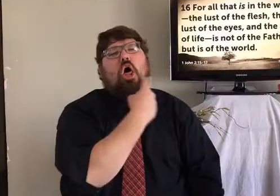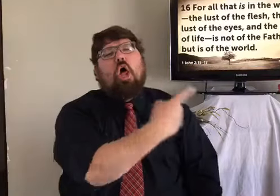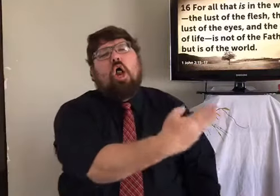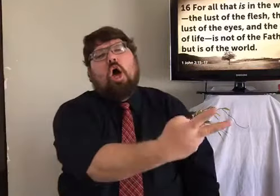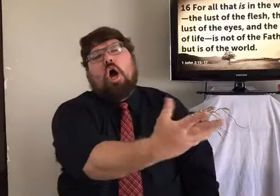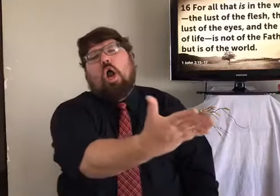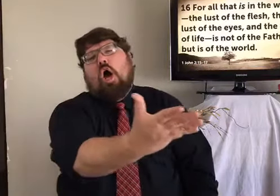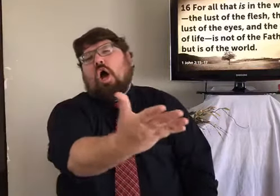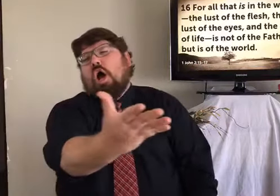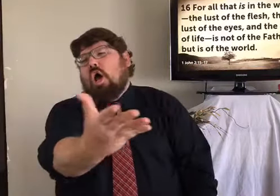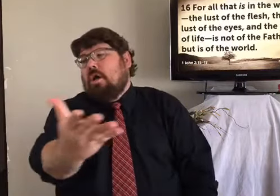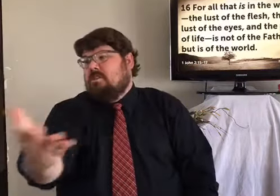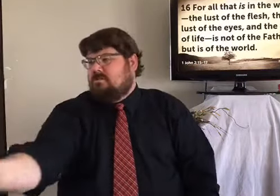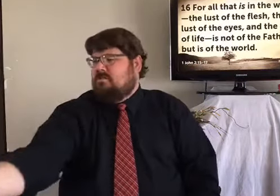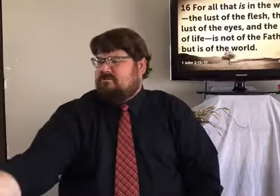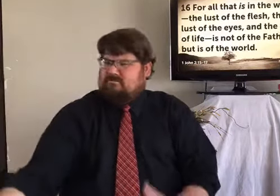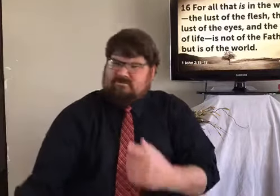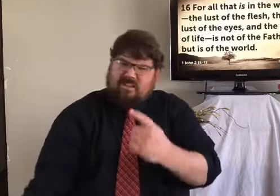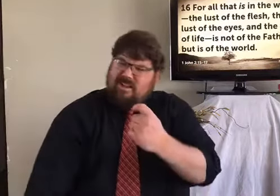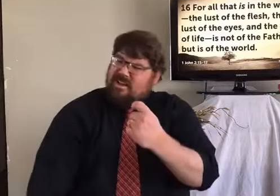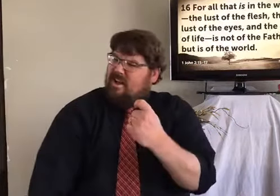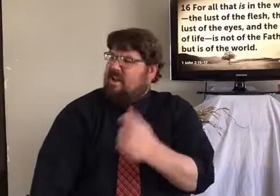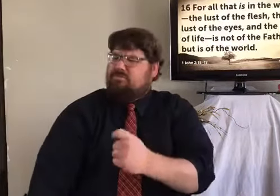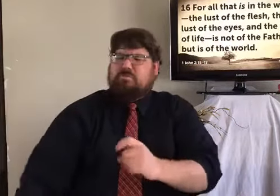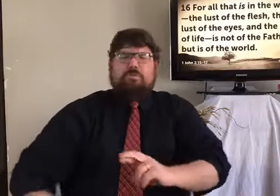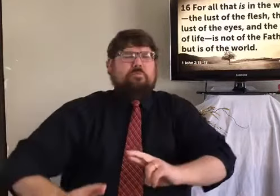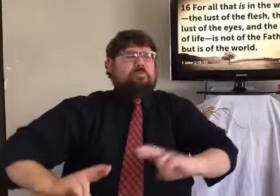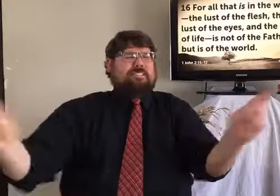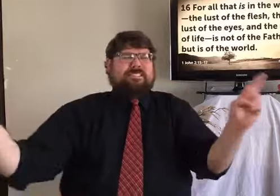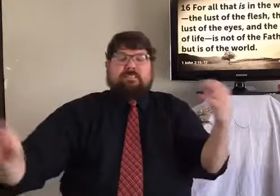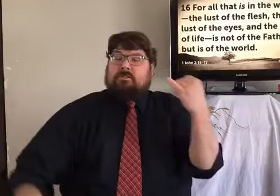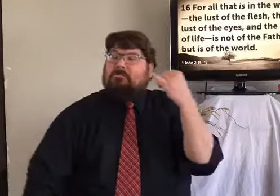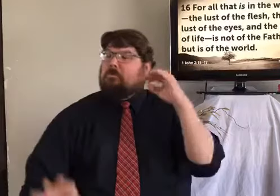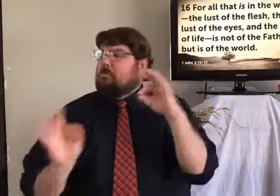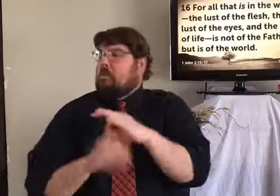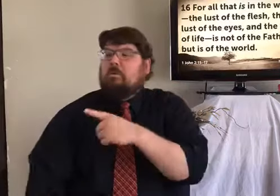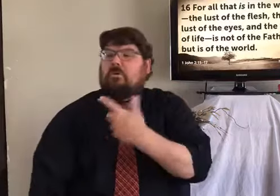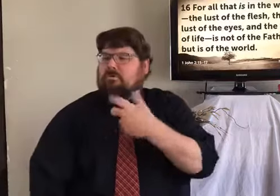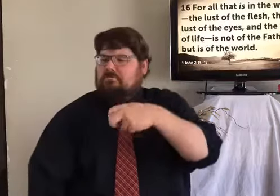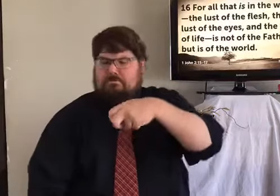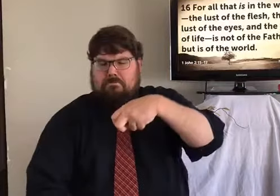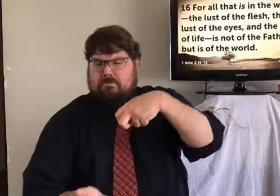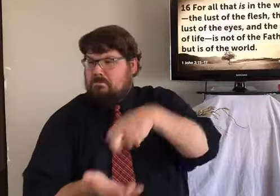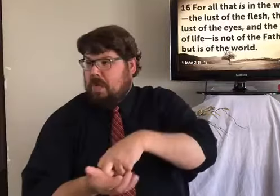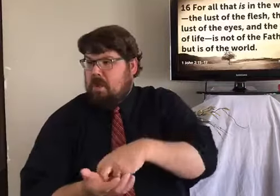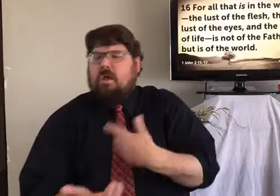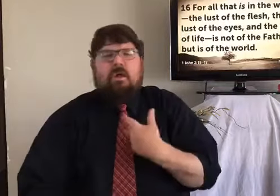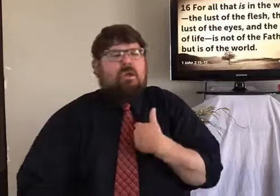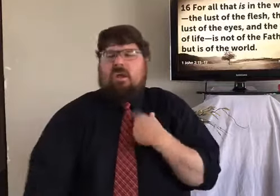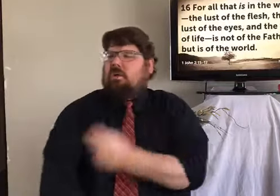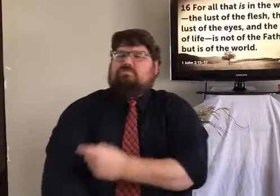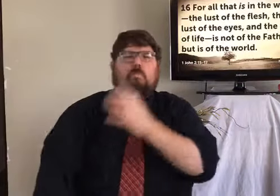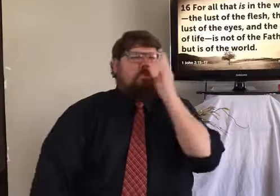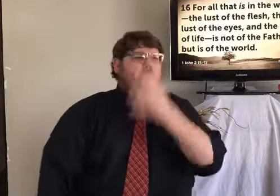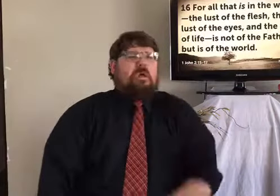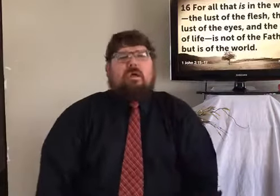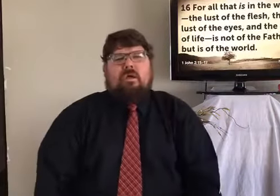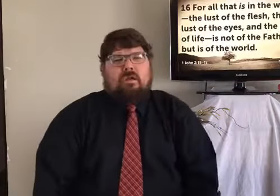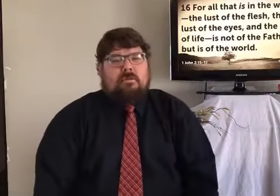He said, look. Look at all these kingdoms of the world. Look at all this. I'll give it to you. You can have it. If you bow to